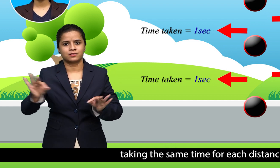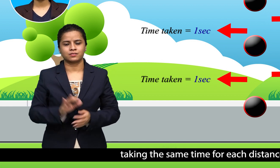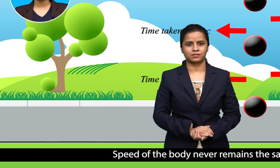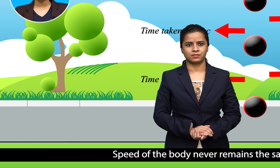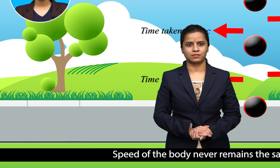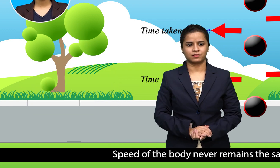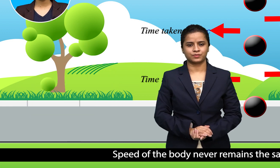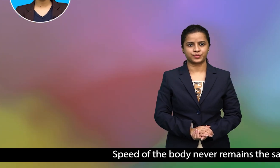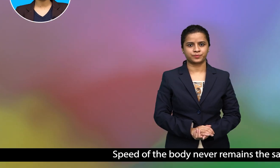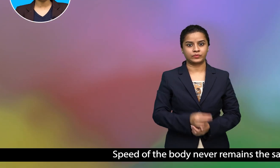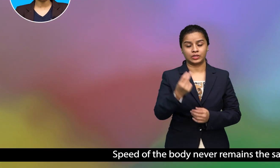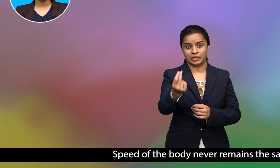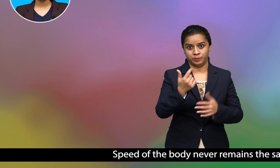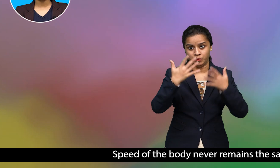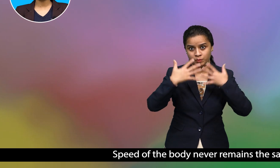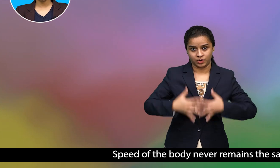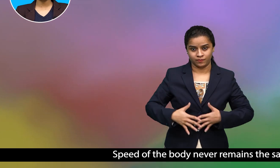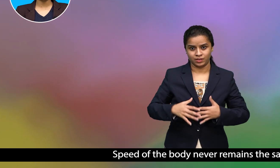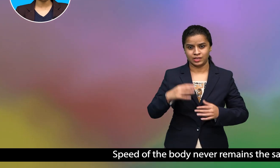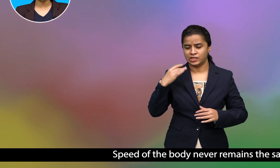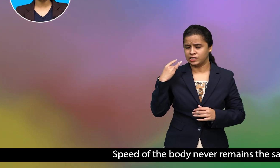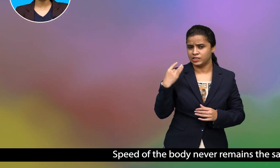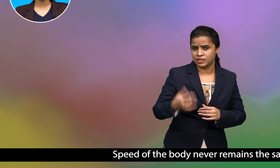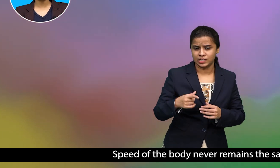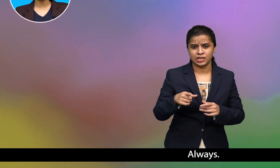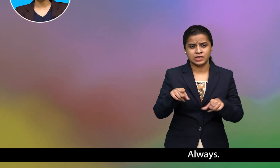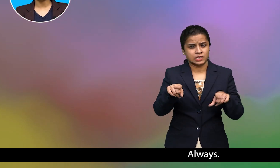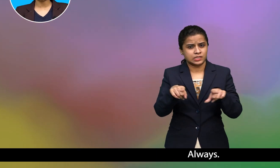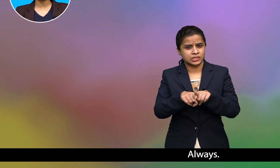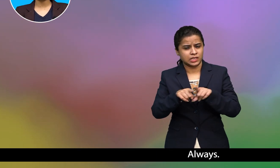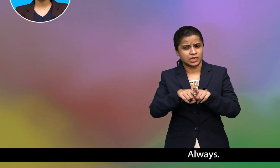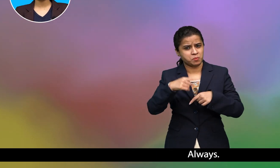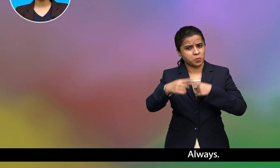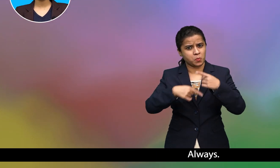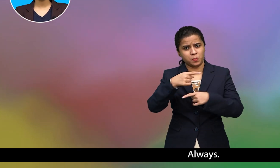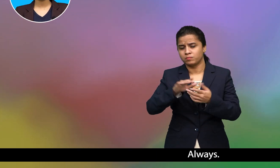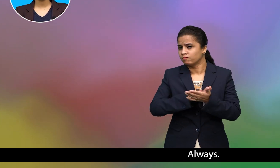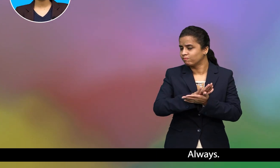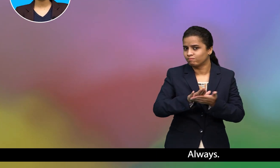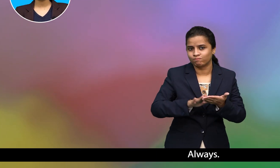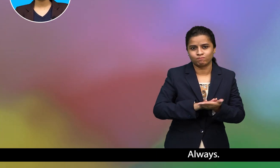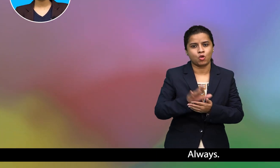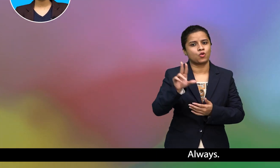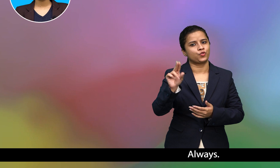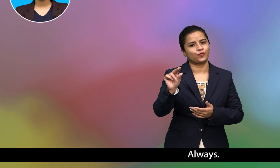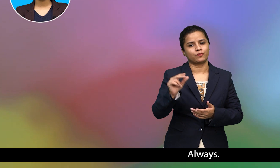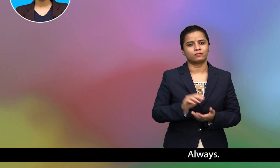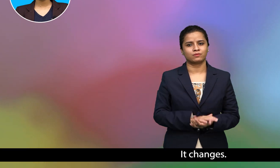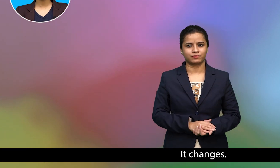speed of the body never remains the same always it